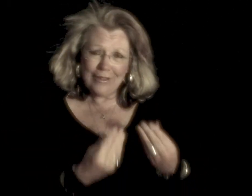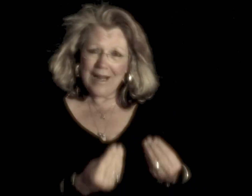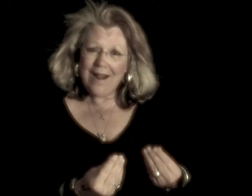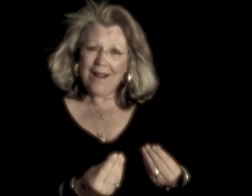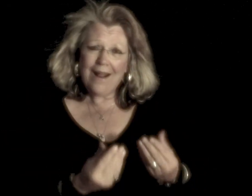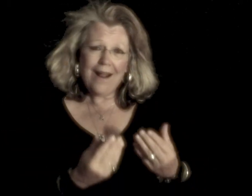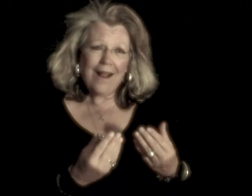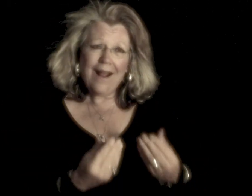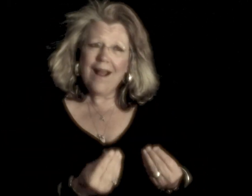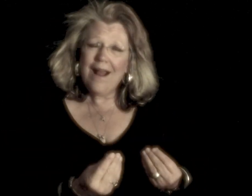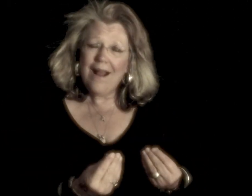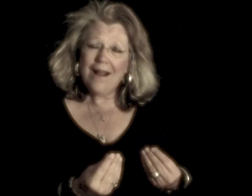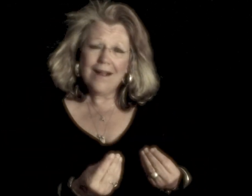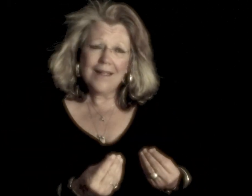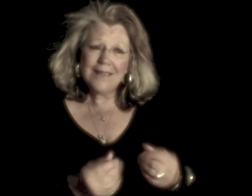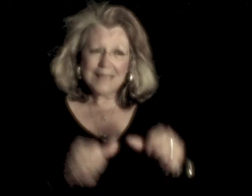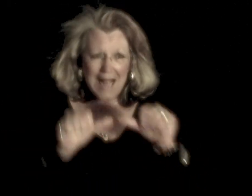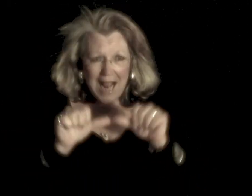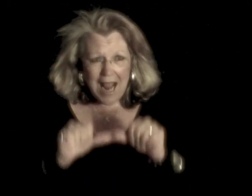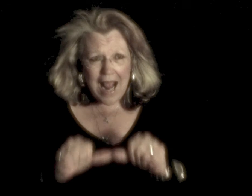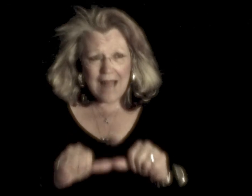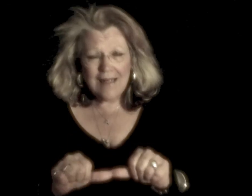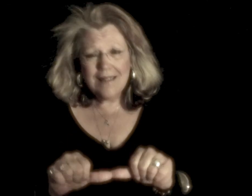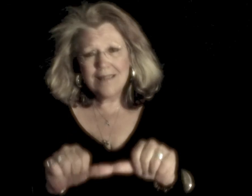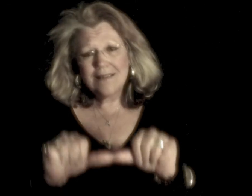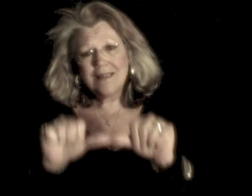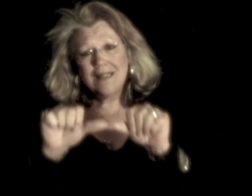best and best. Baby,